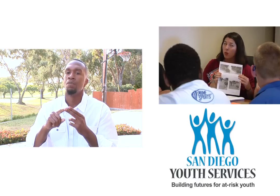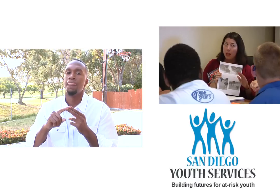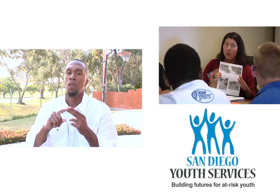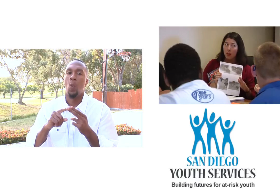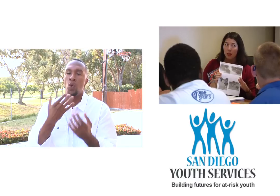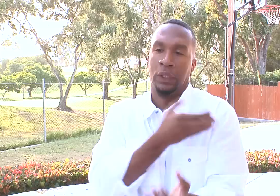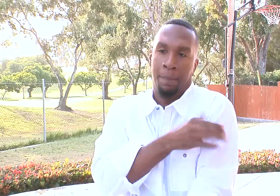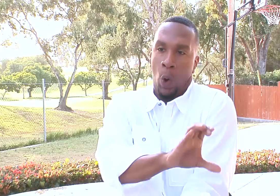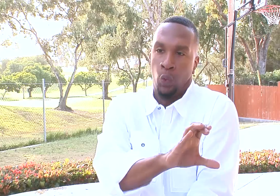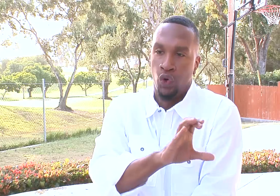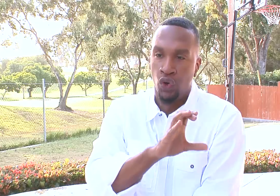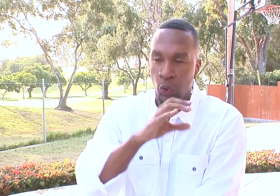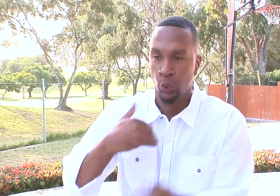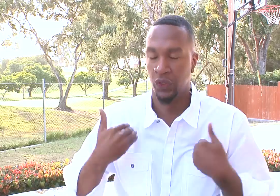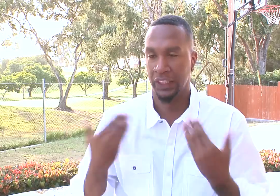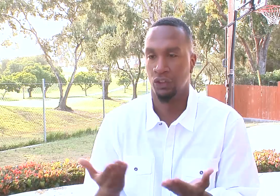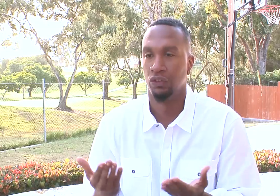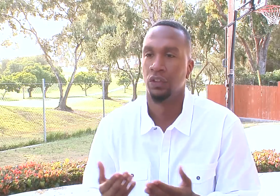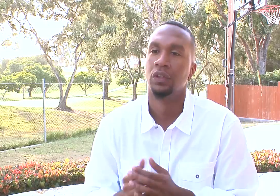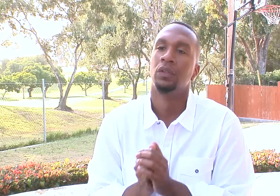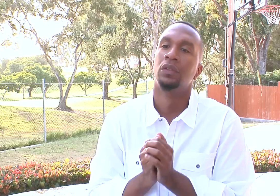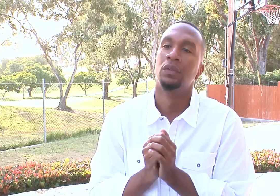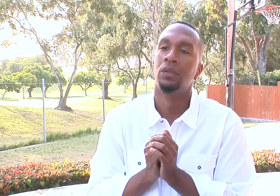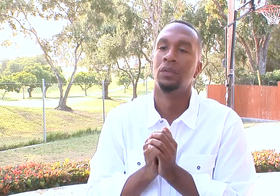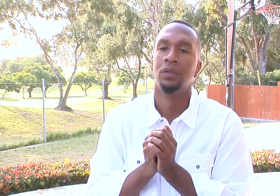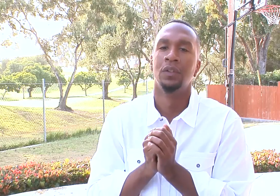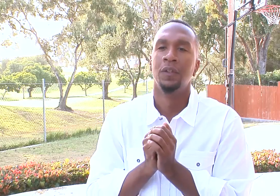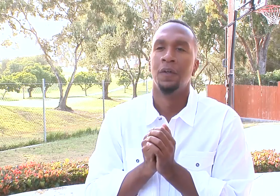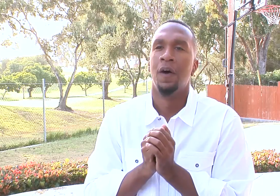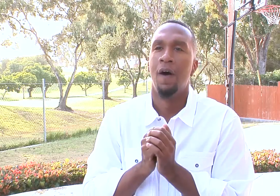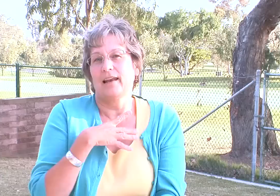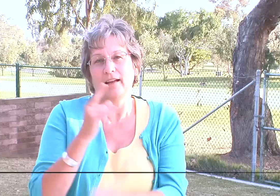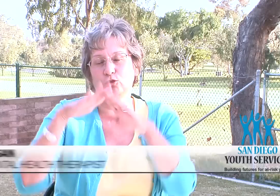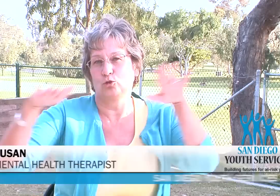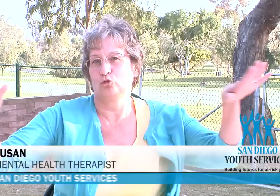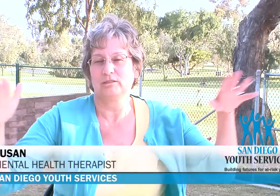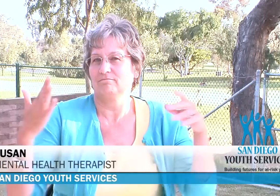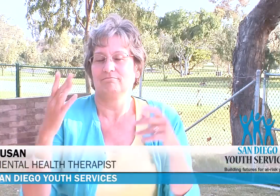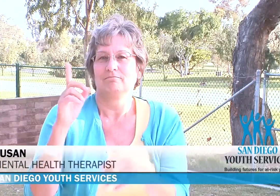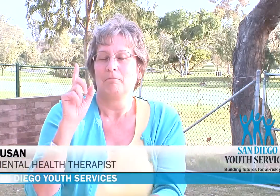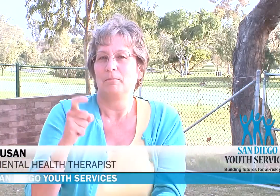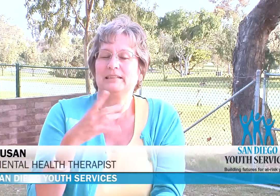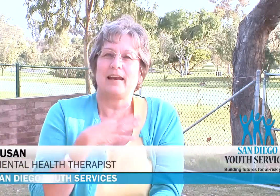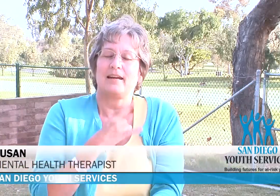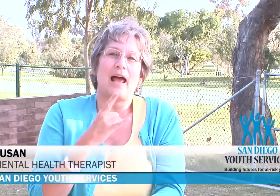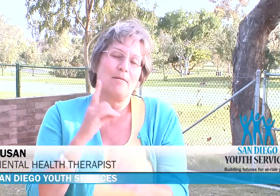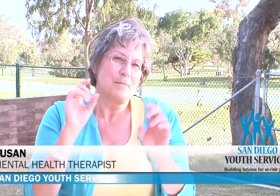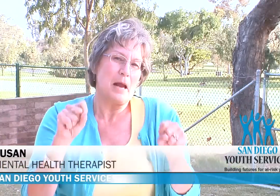and ability to empower the youth here. The staff must like children. The